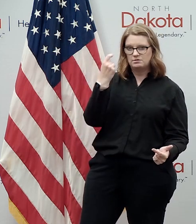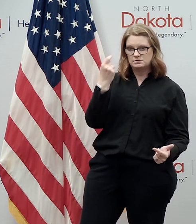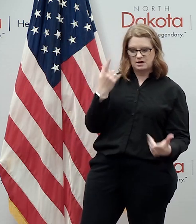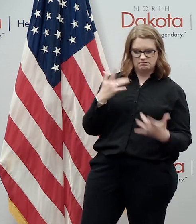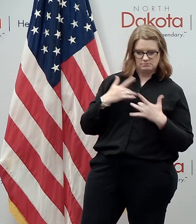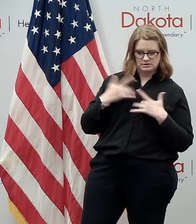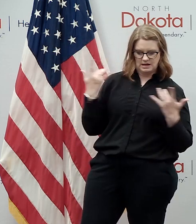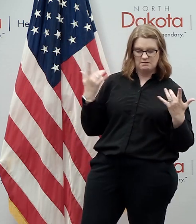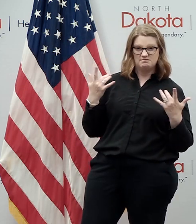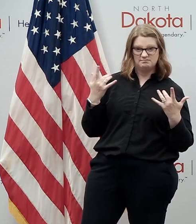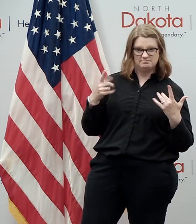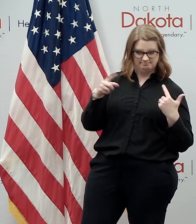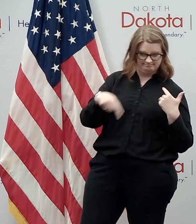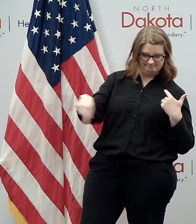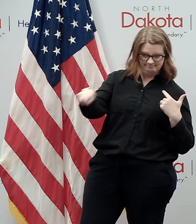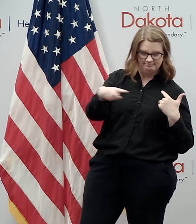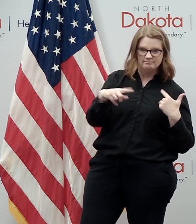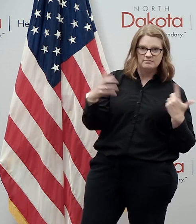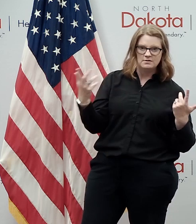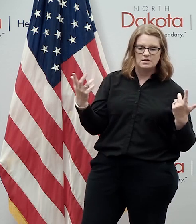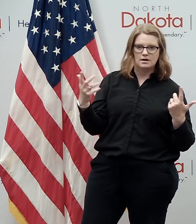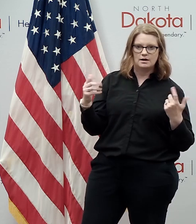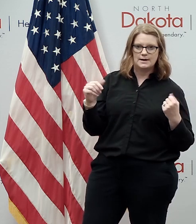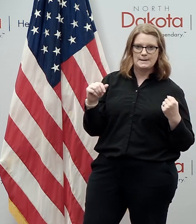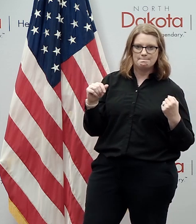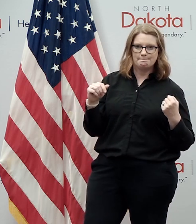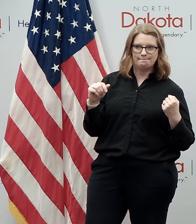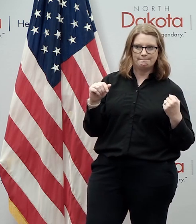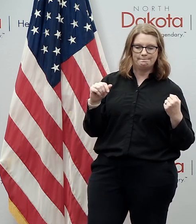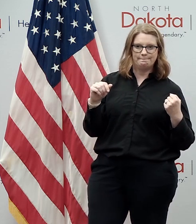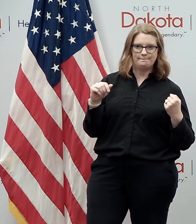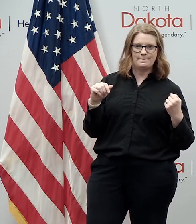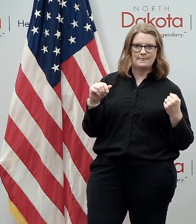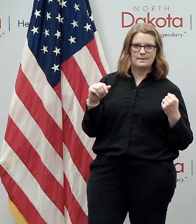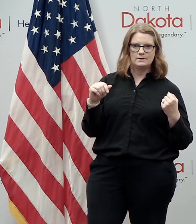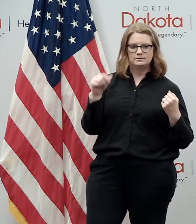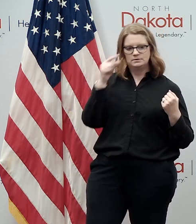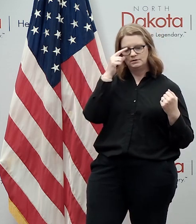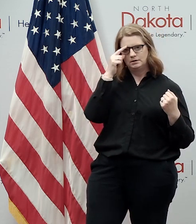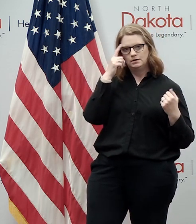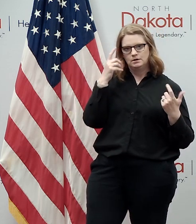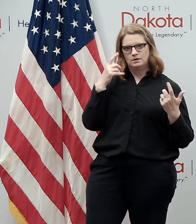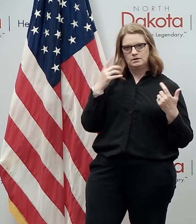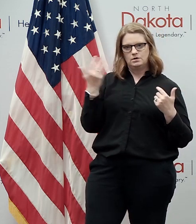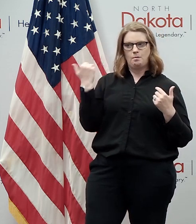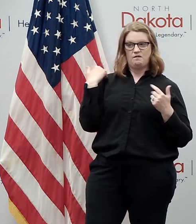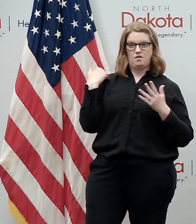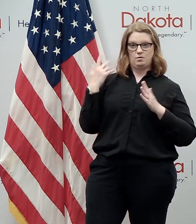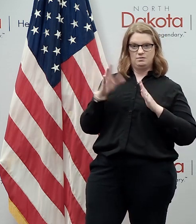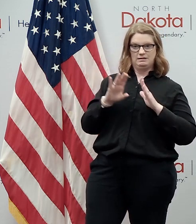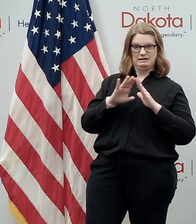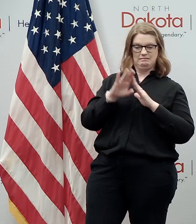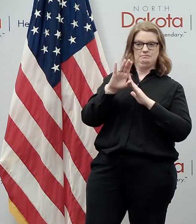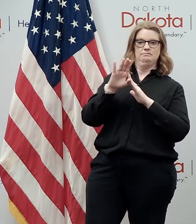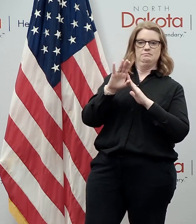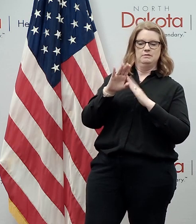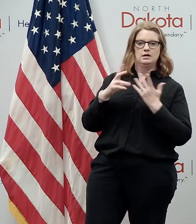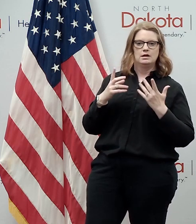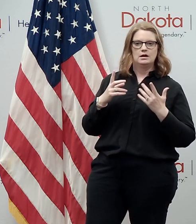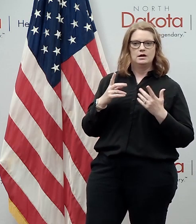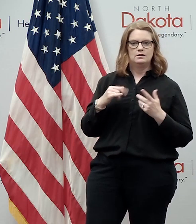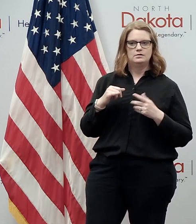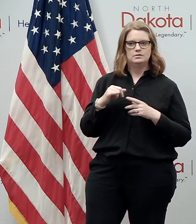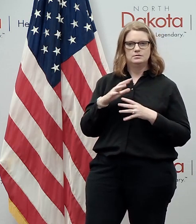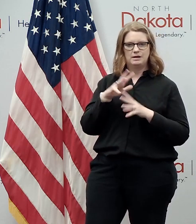uh and then uh you know the when we when we were in the the peak of this thing and we did get involved in the one